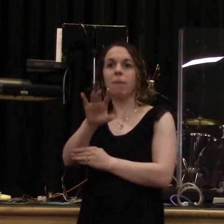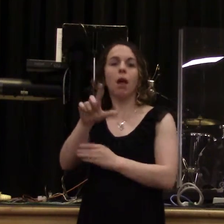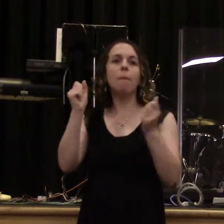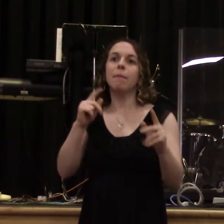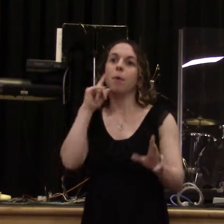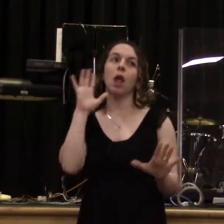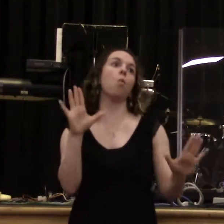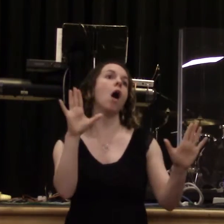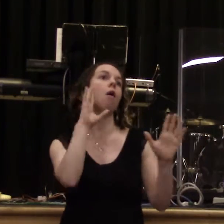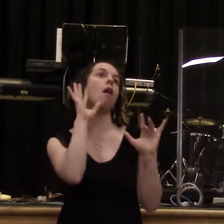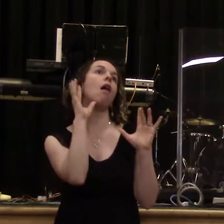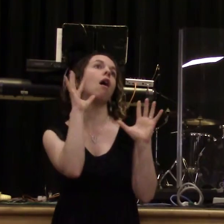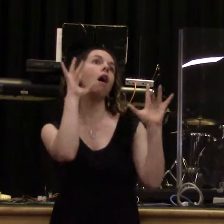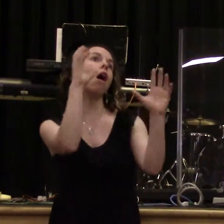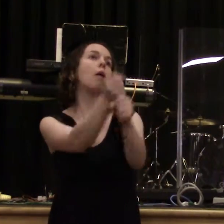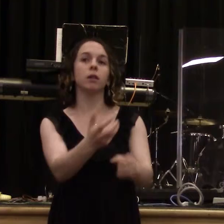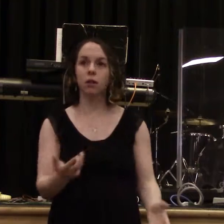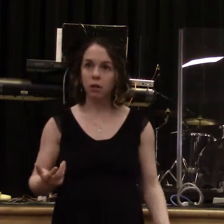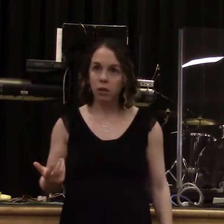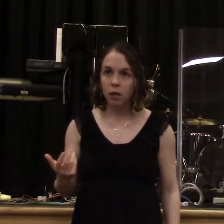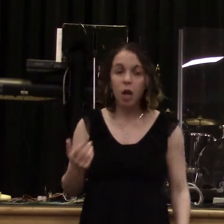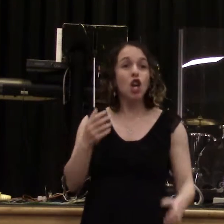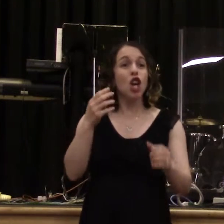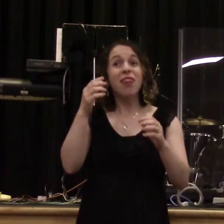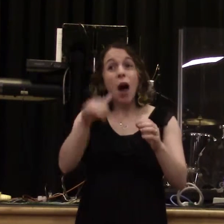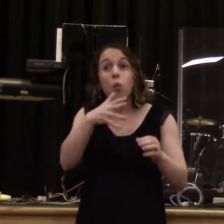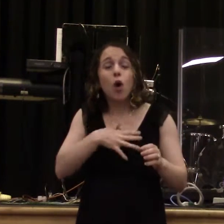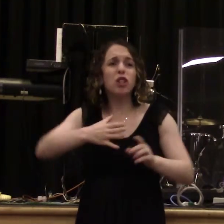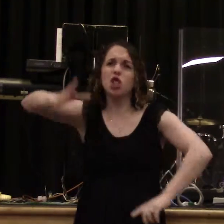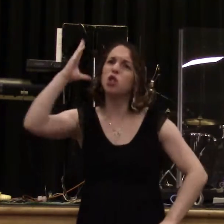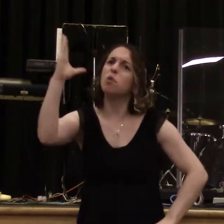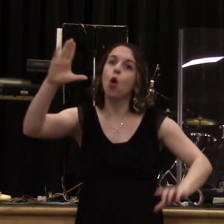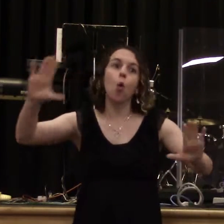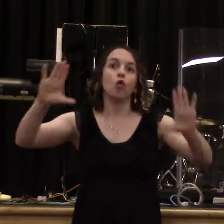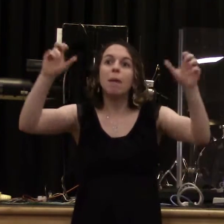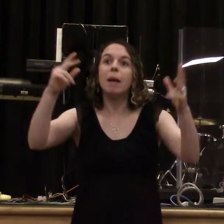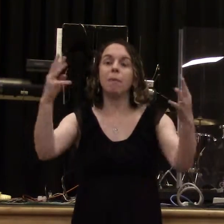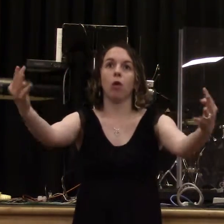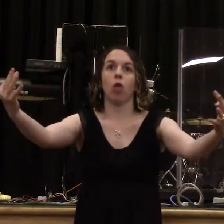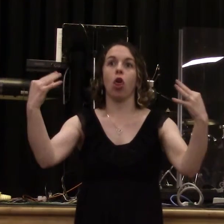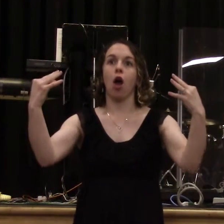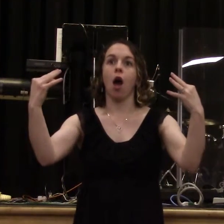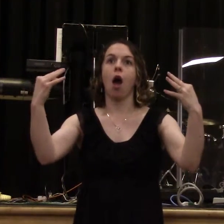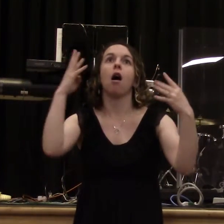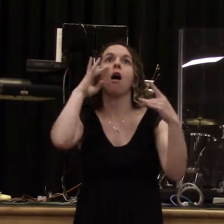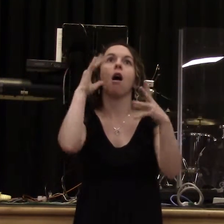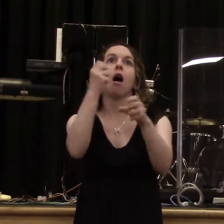wow. She spoke in such a way that made people feel good. She was able to motivate people. And she probably motivated them to a lot of good